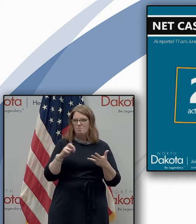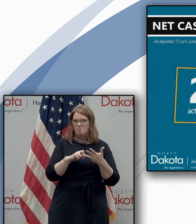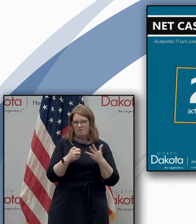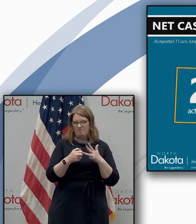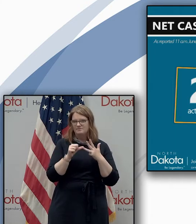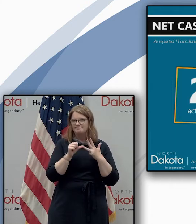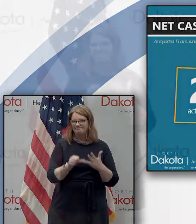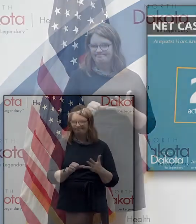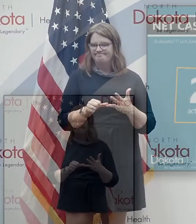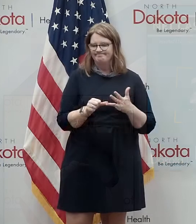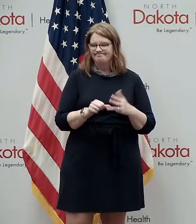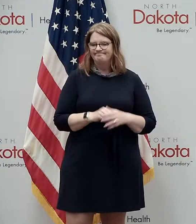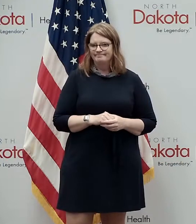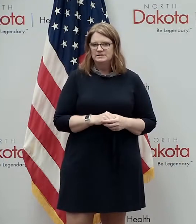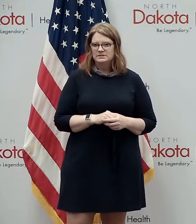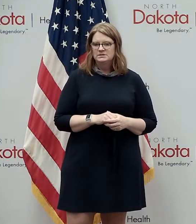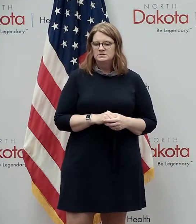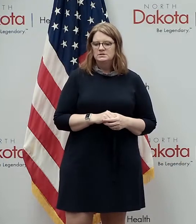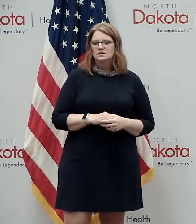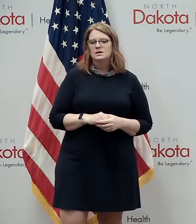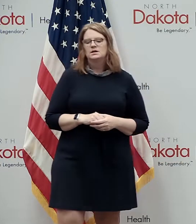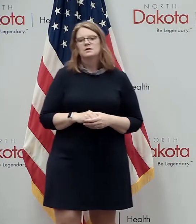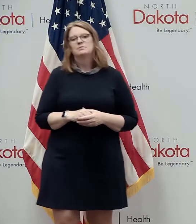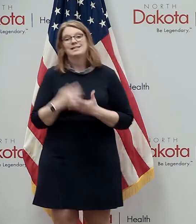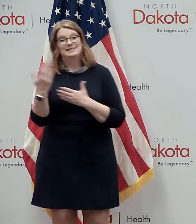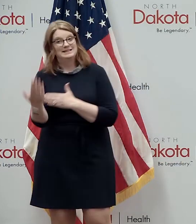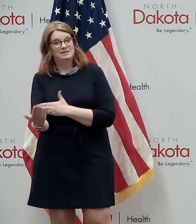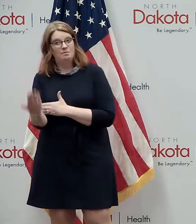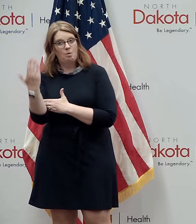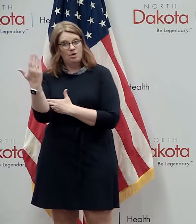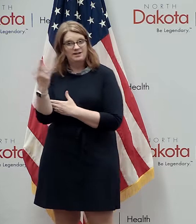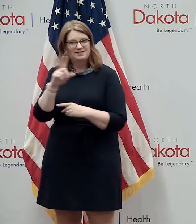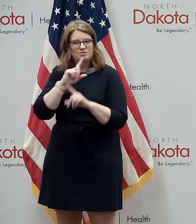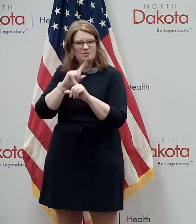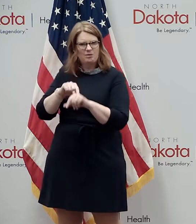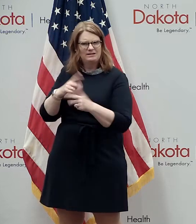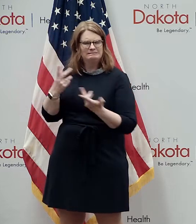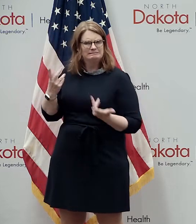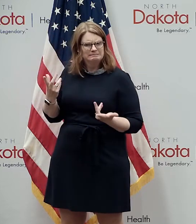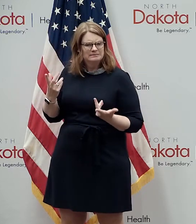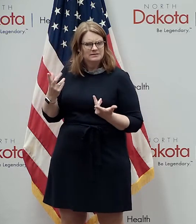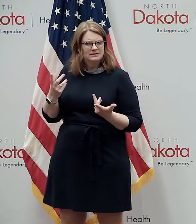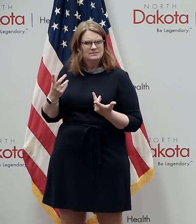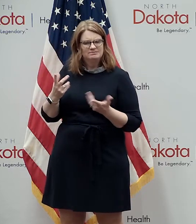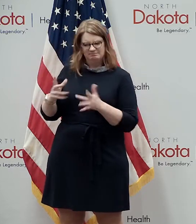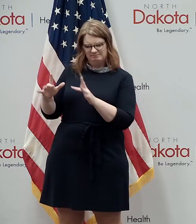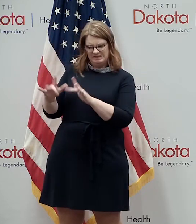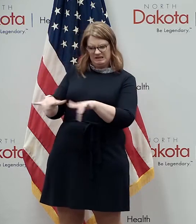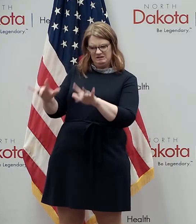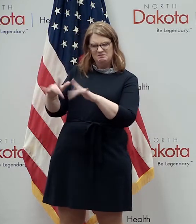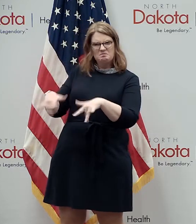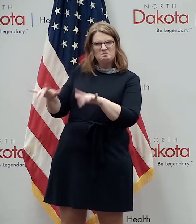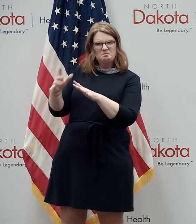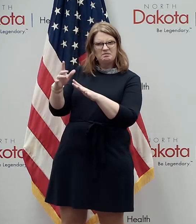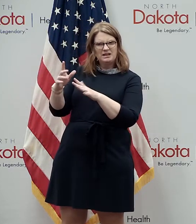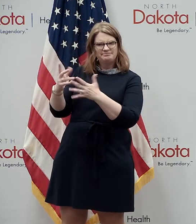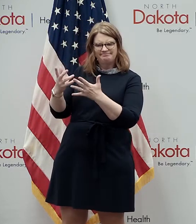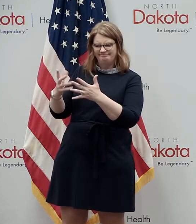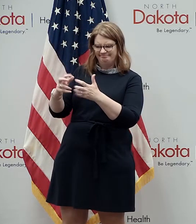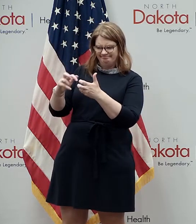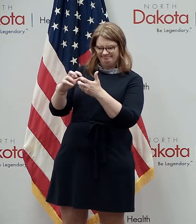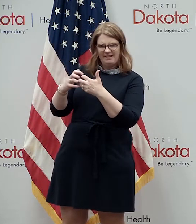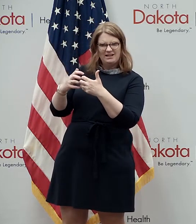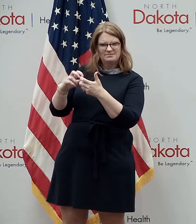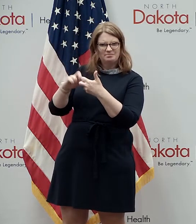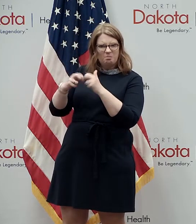as was reported earlier this morning we had a software issue in the